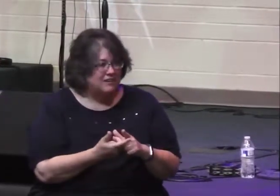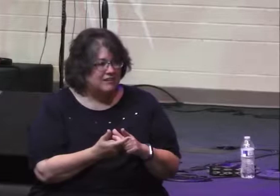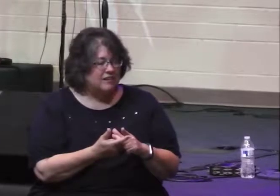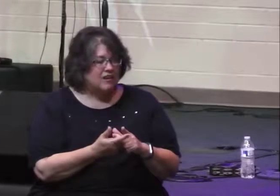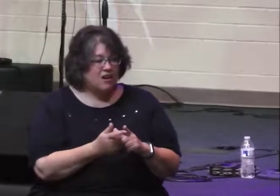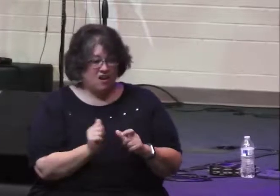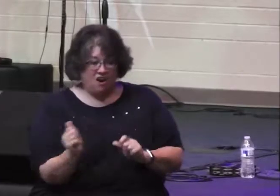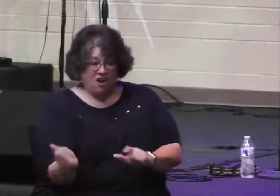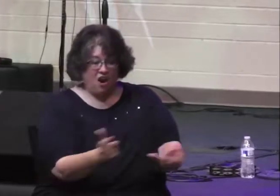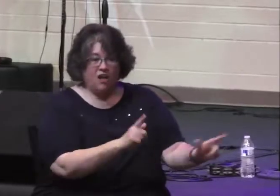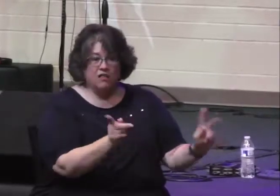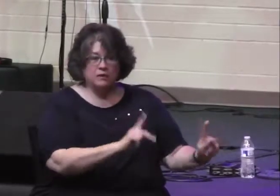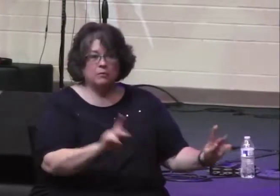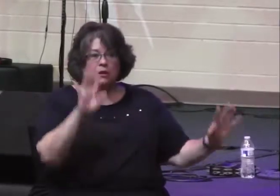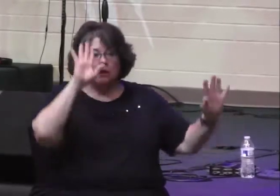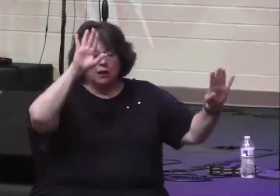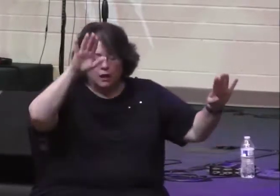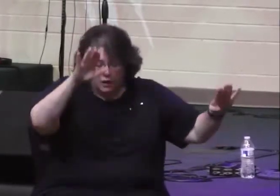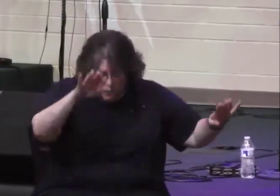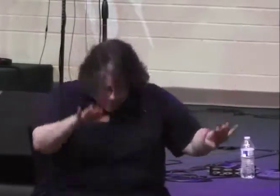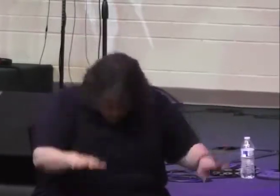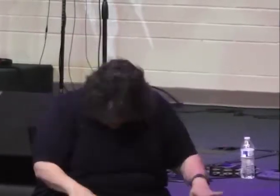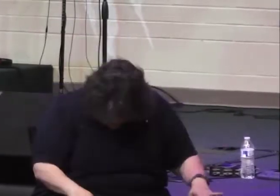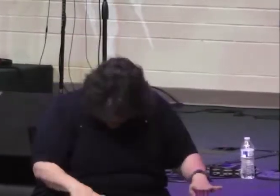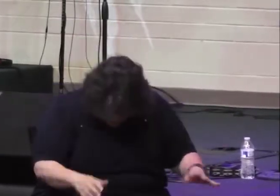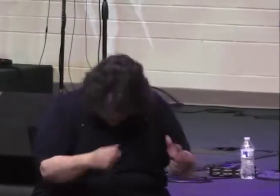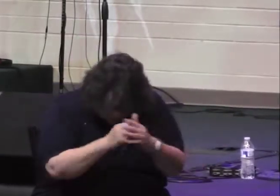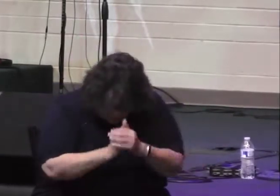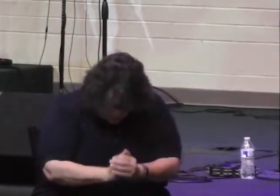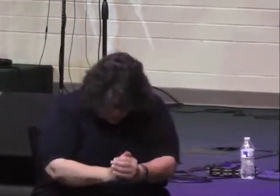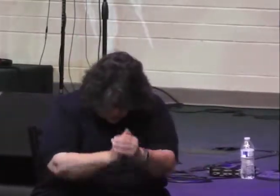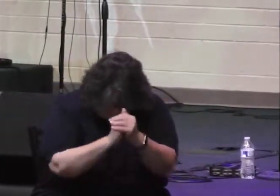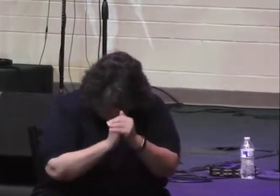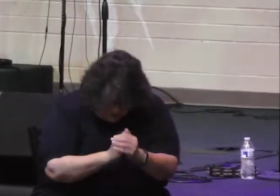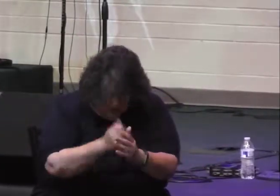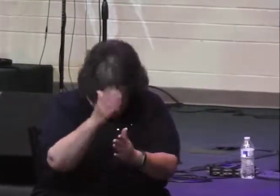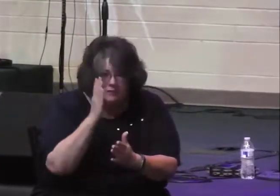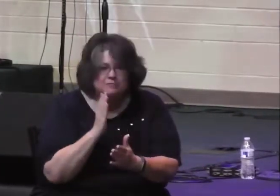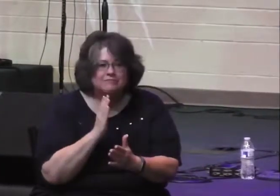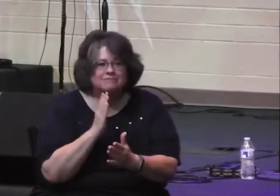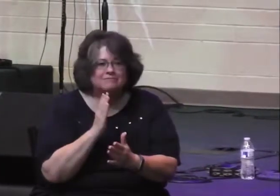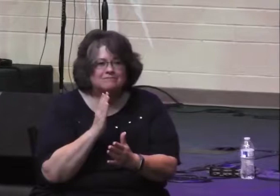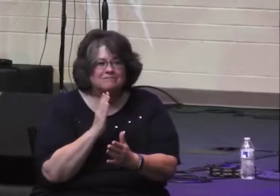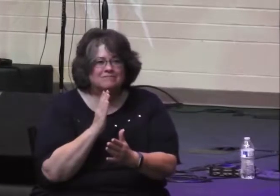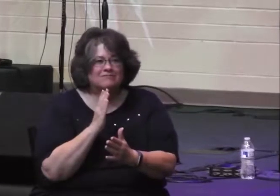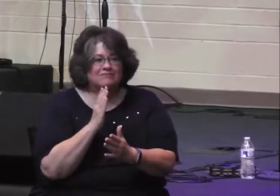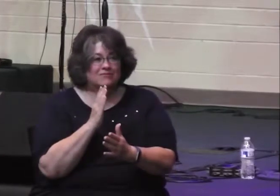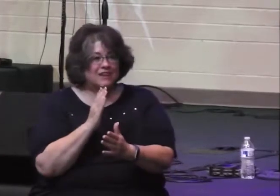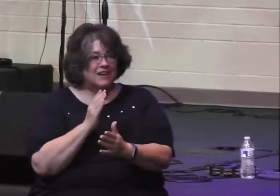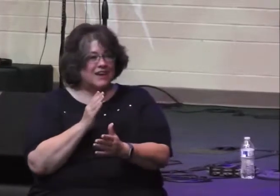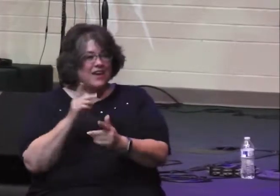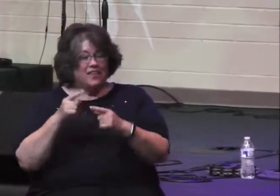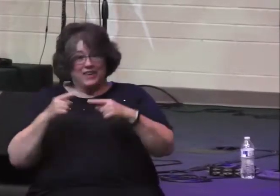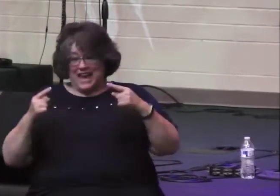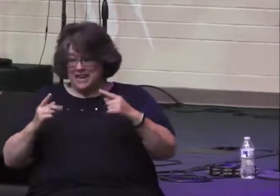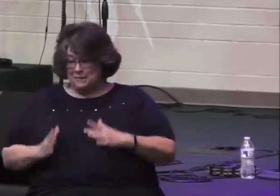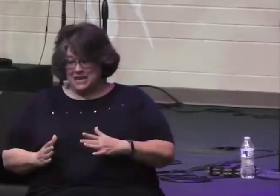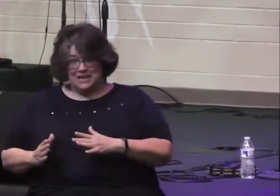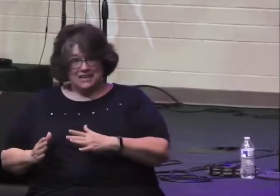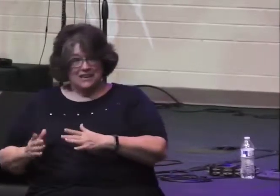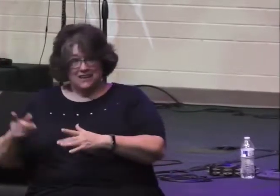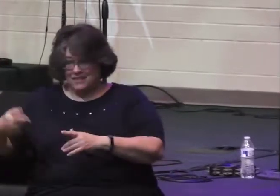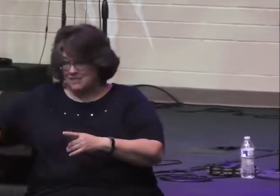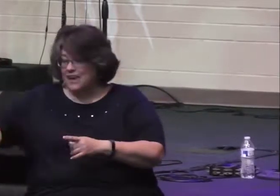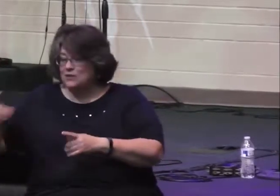And then they all fell down and worshiped God. The enemy was still